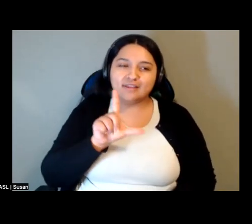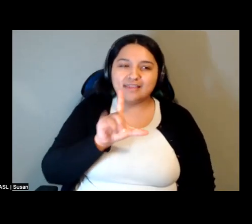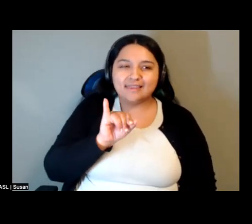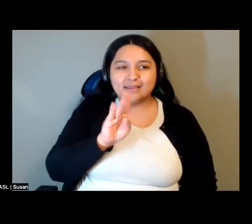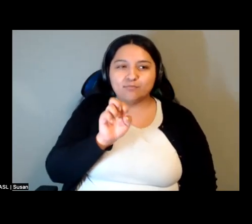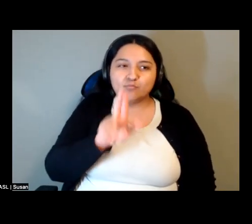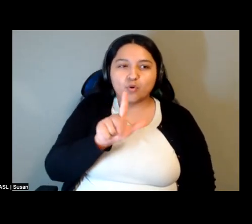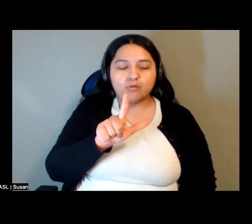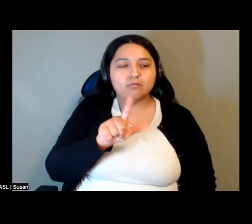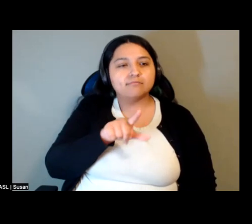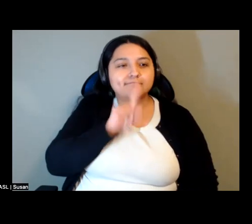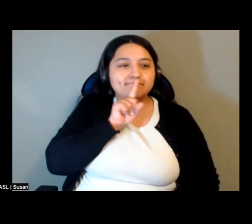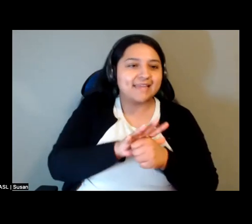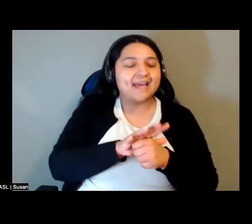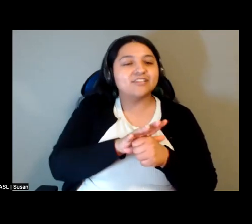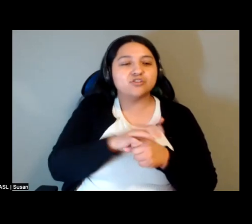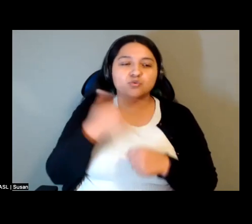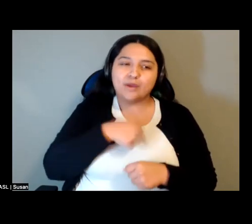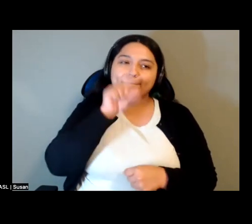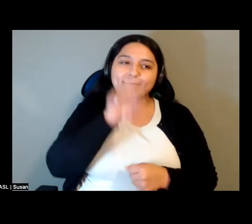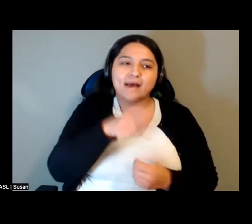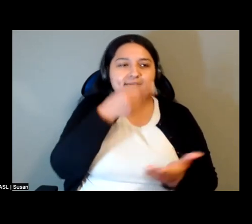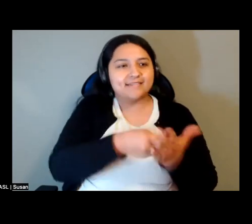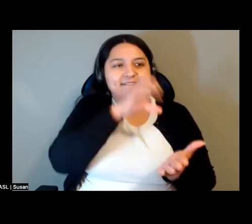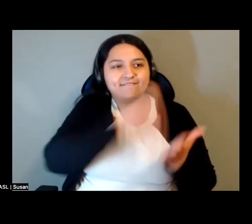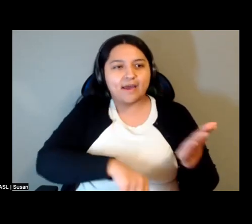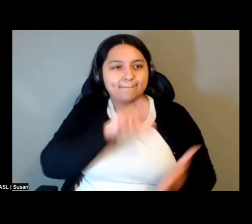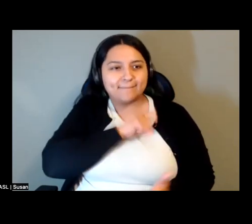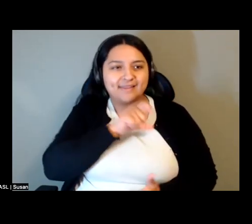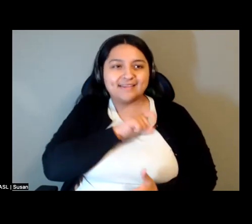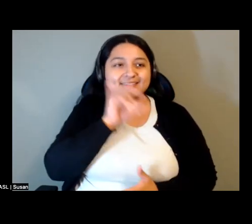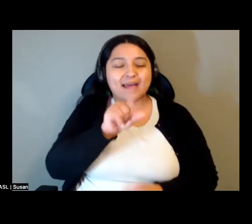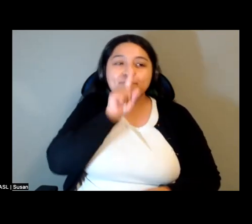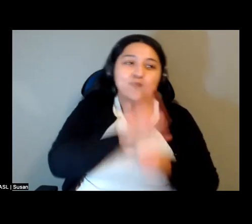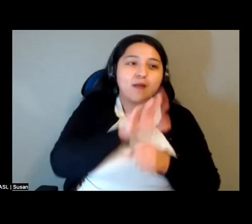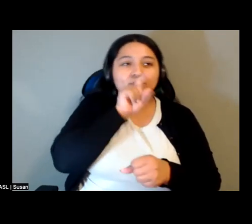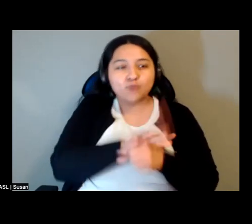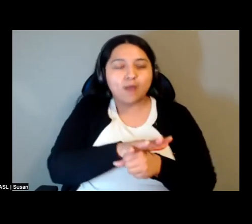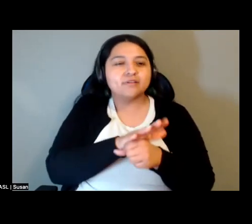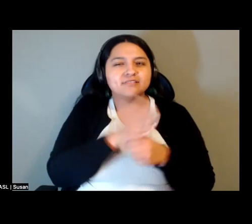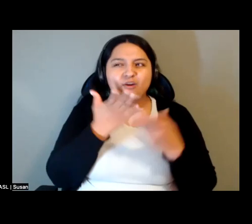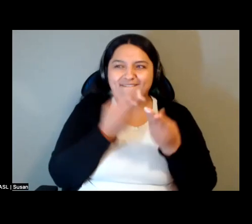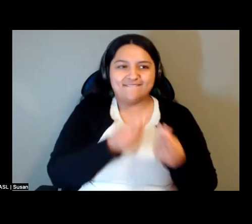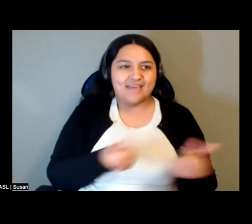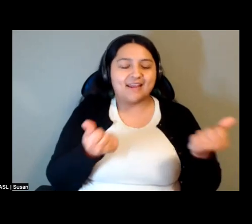police has faded. But that's a good thing, because no one believed those liberals anyway.